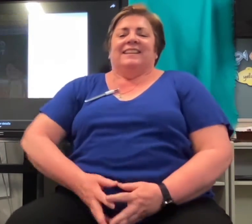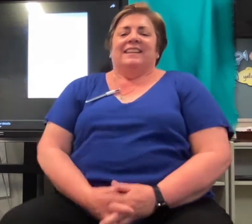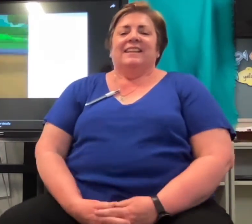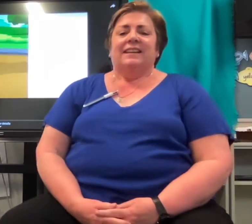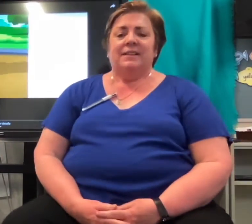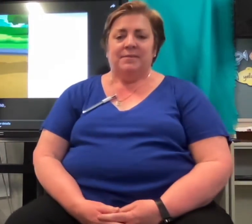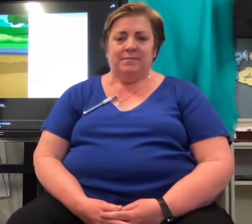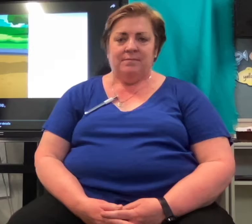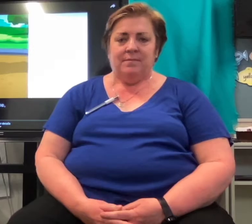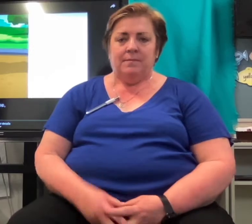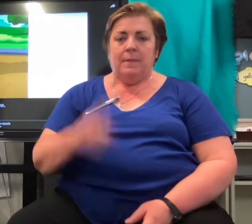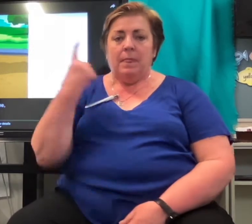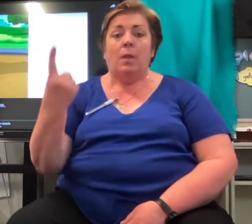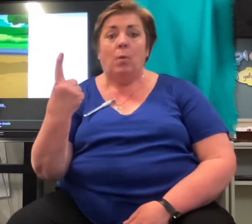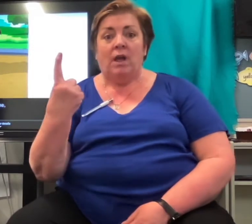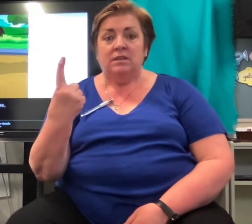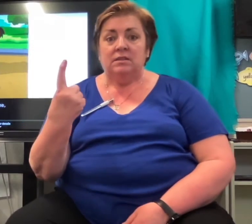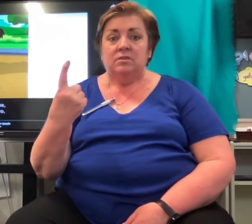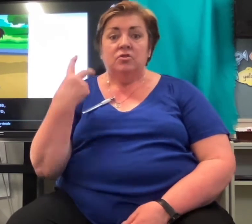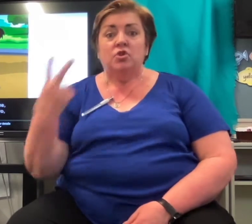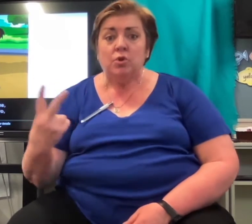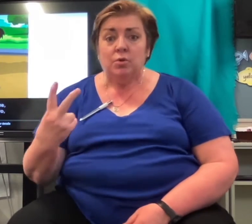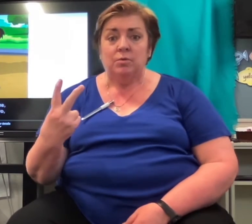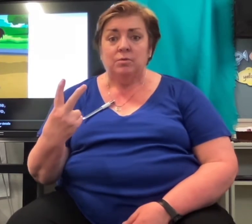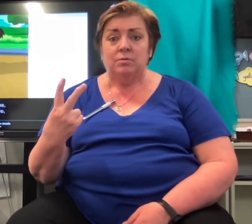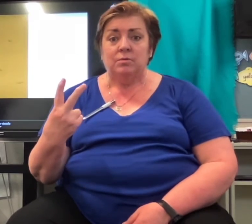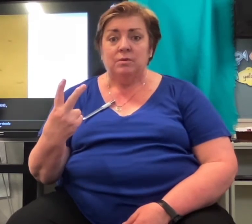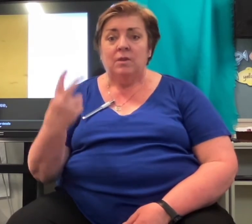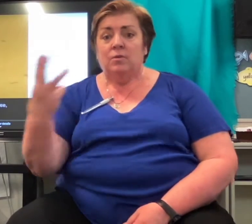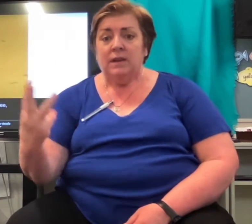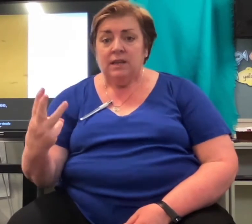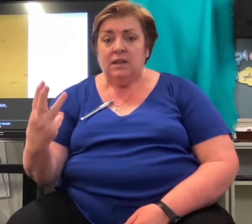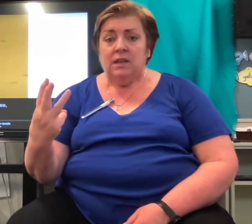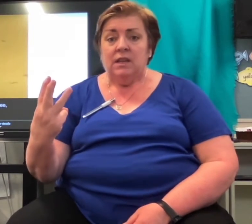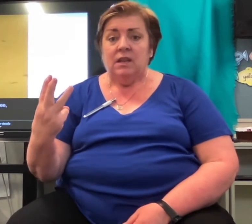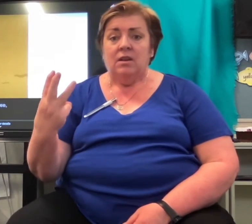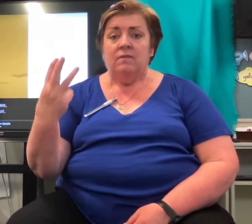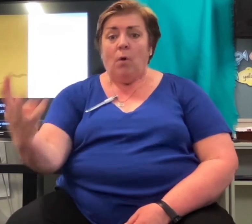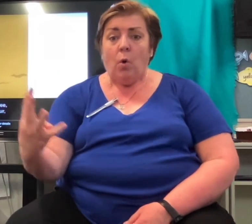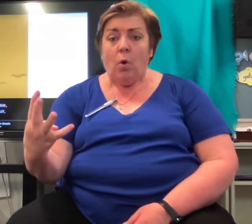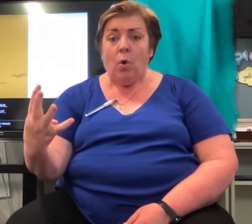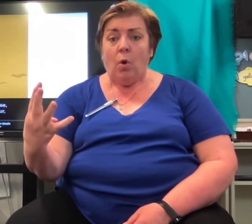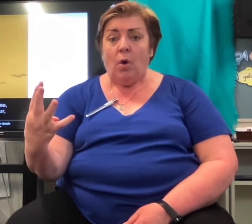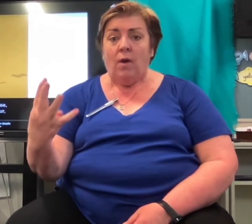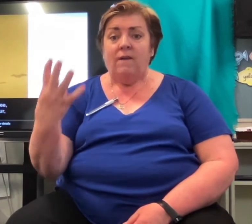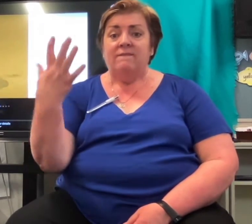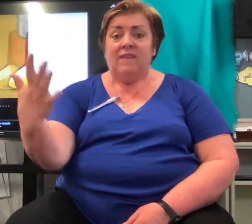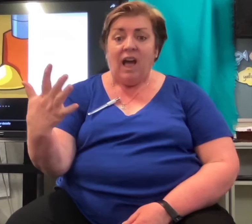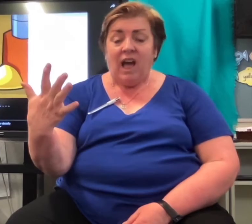One, two, three, four, five.